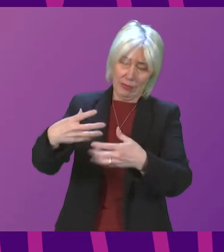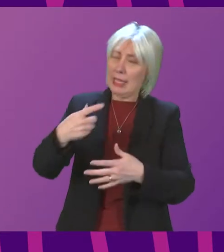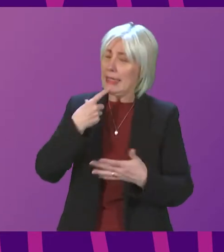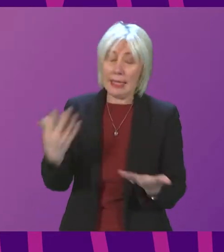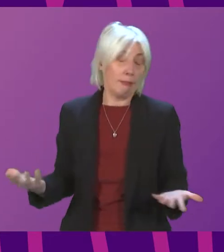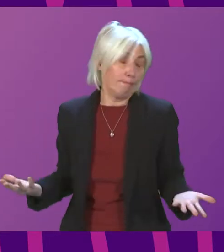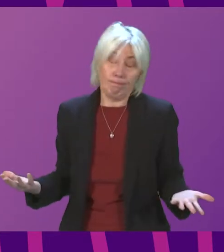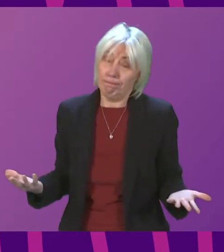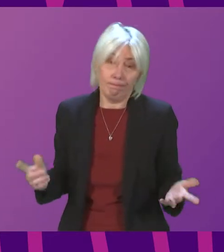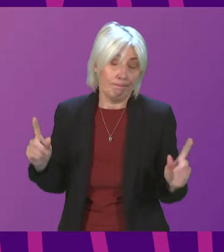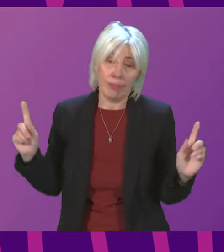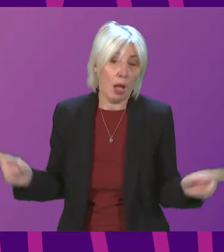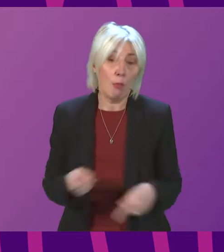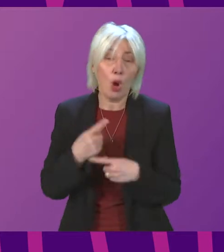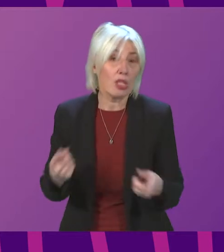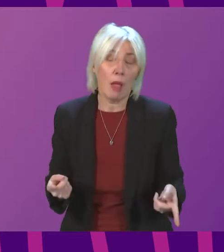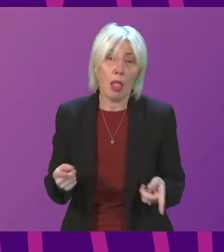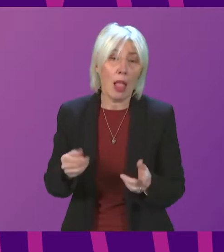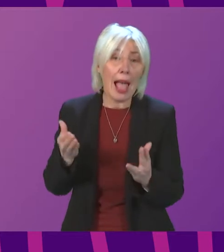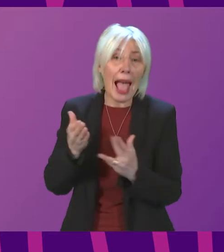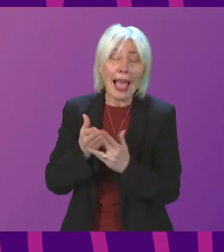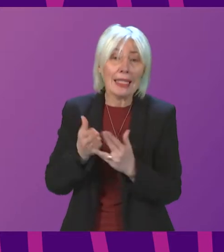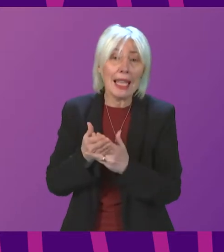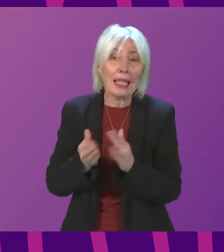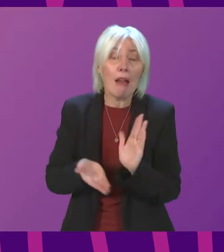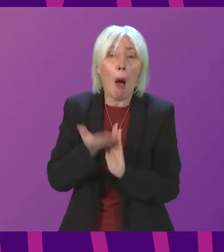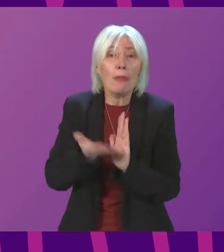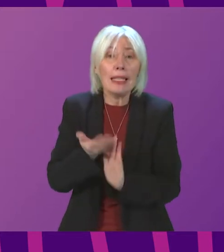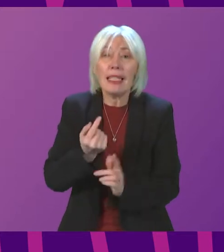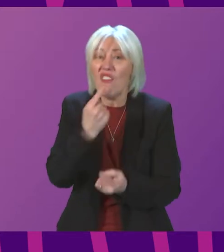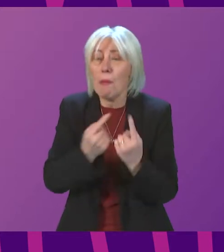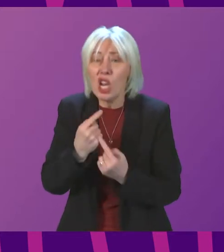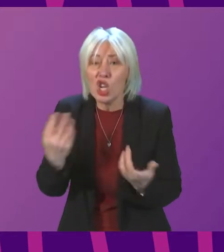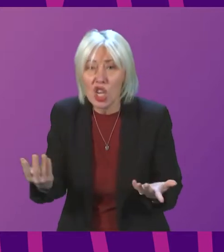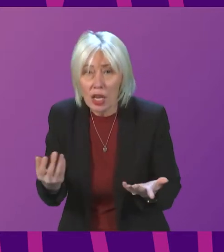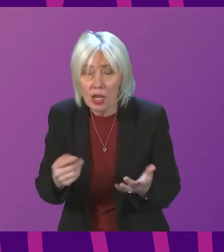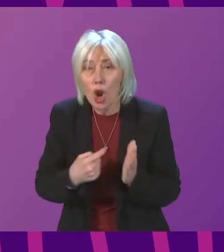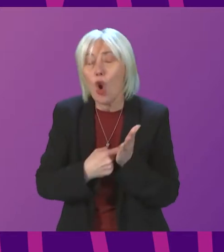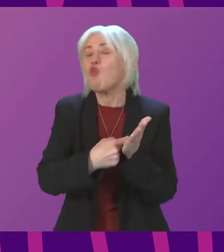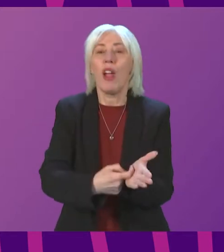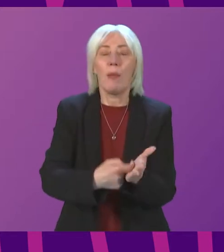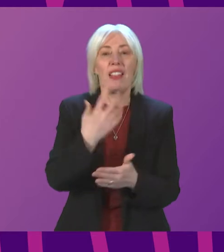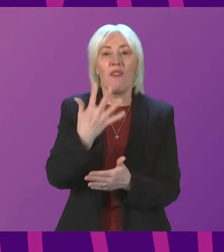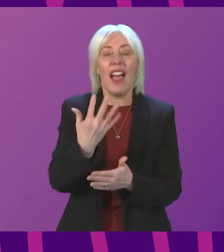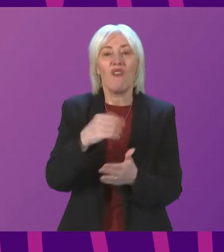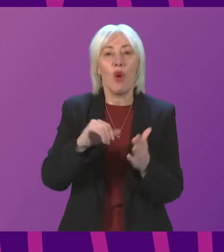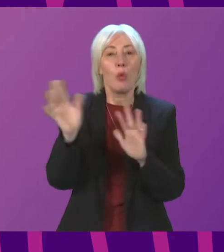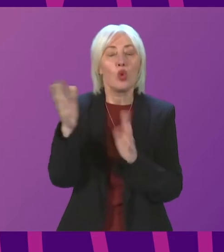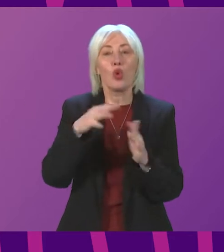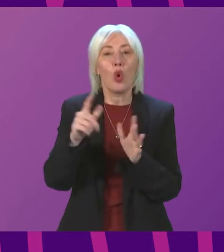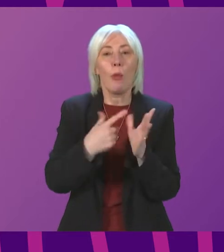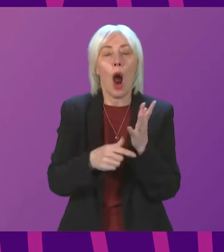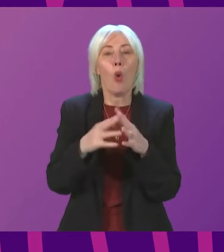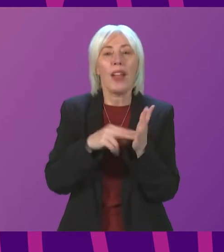almost impossible to access up-to-date information. Recommendation 5 of Storm Arwen review emphasises that